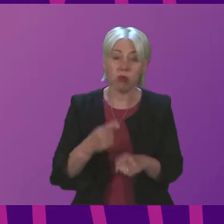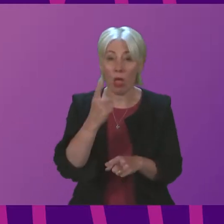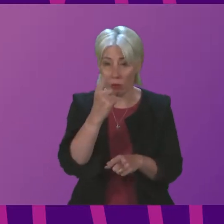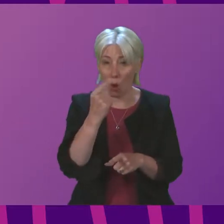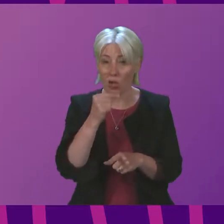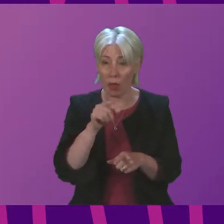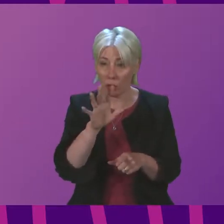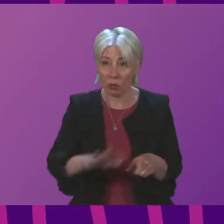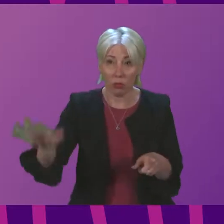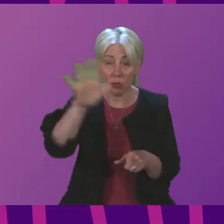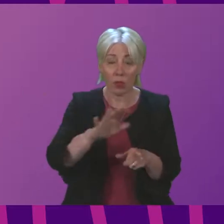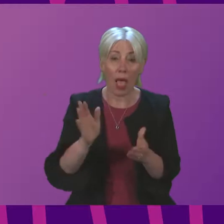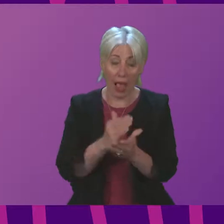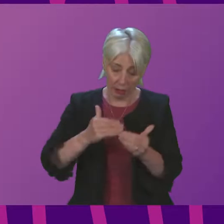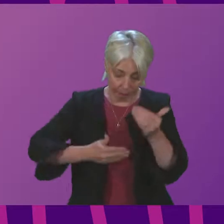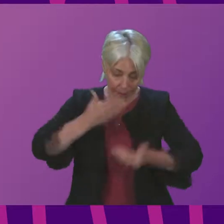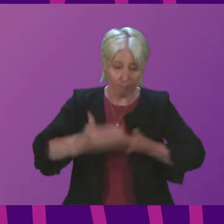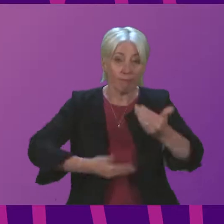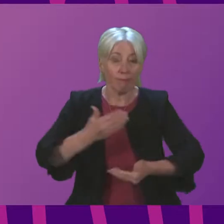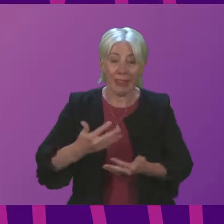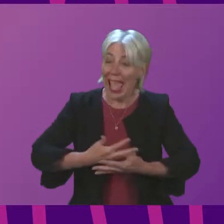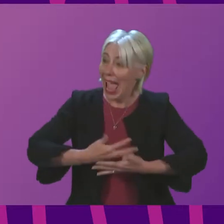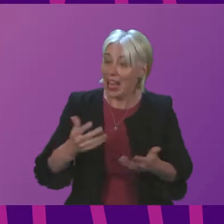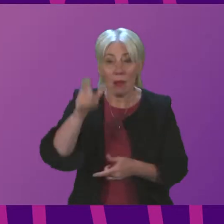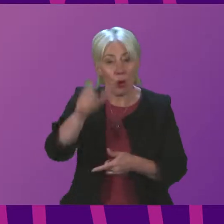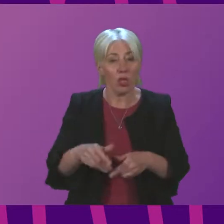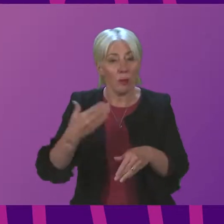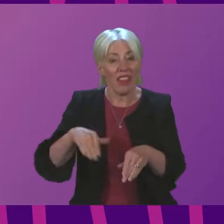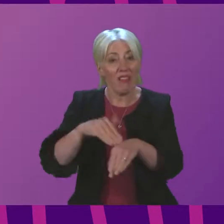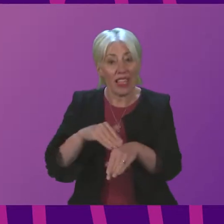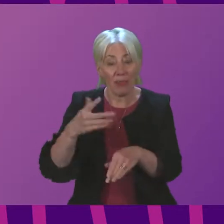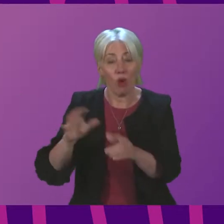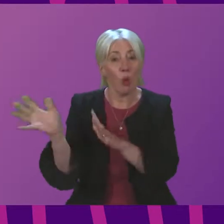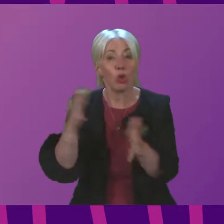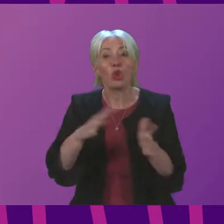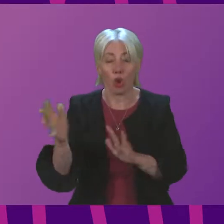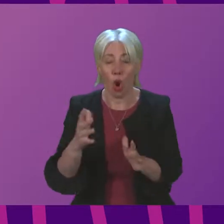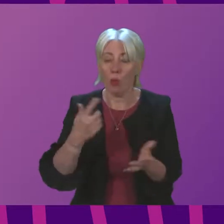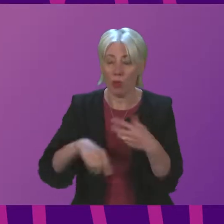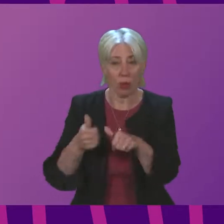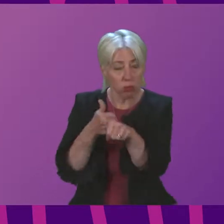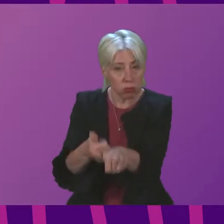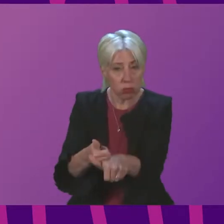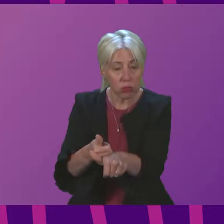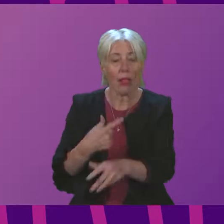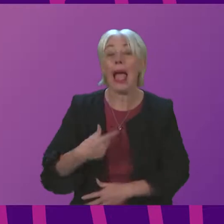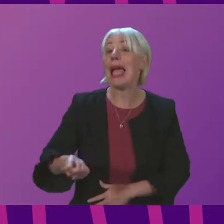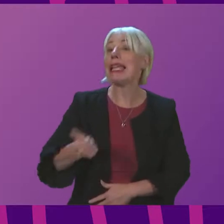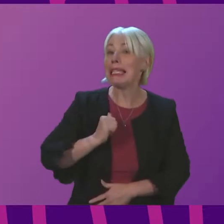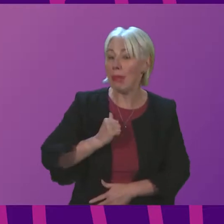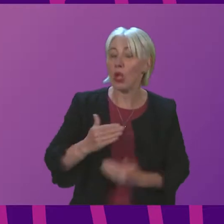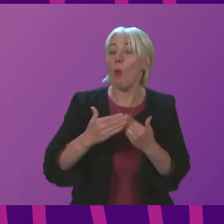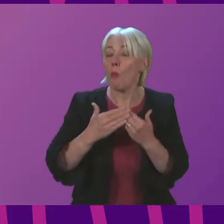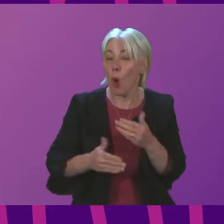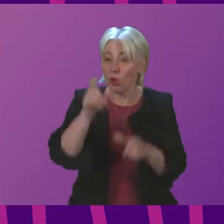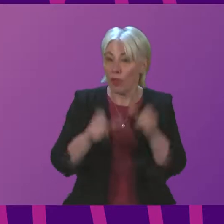and to taking the practical steps to help anyone who has been adversely affected. My expectation is that most of the remaining